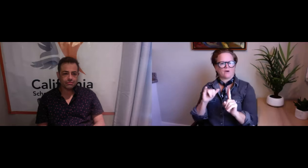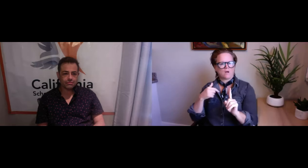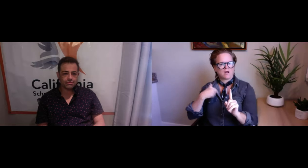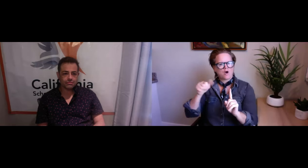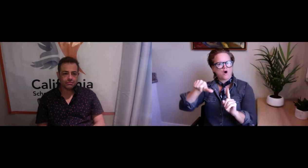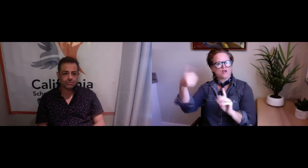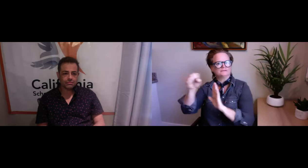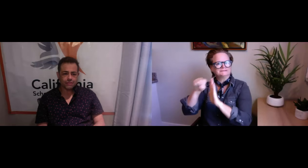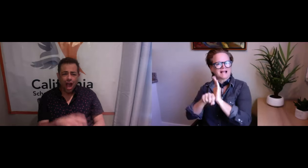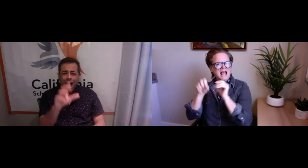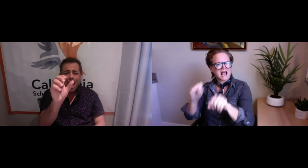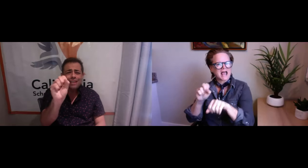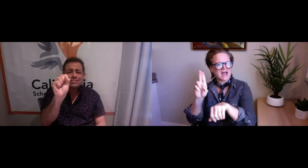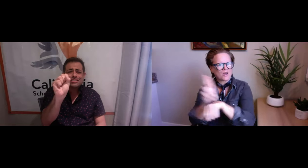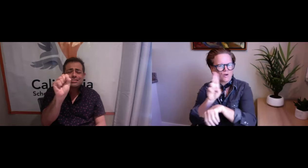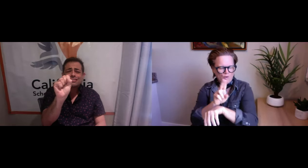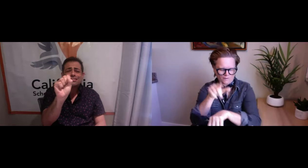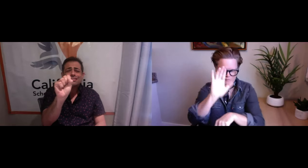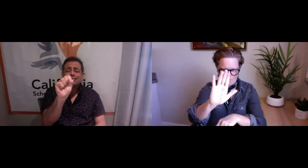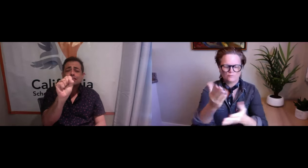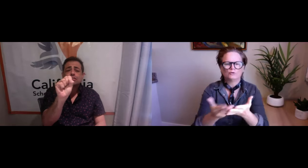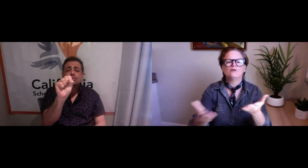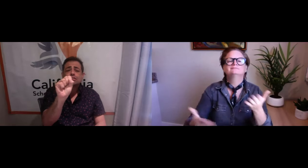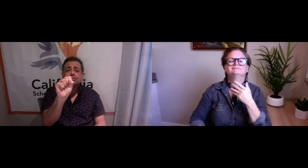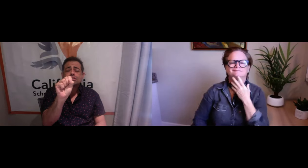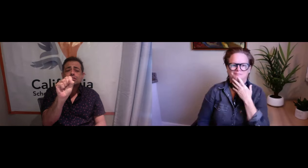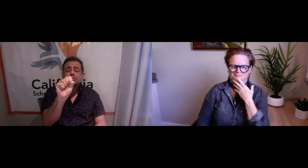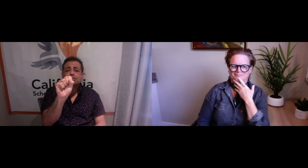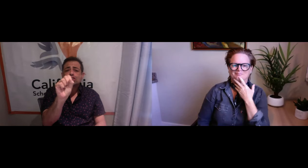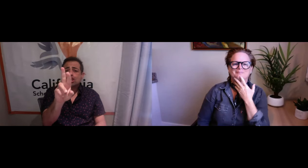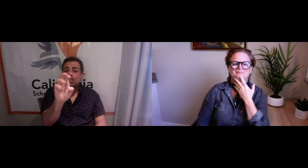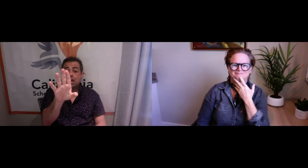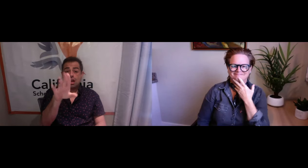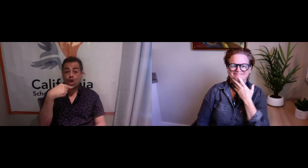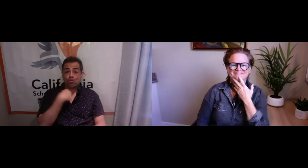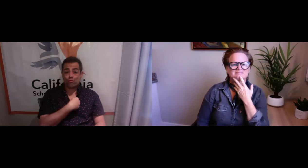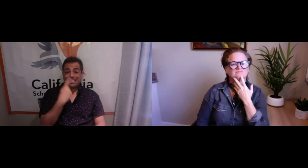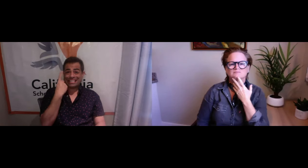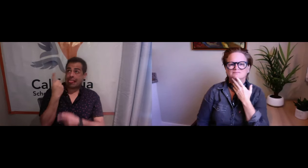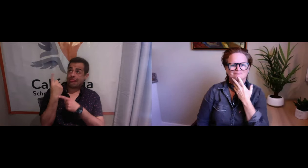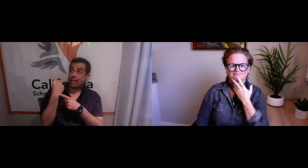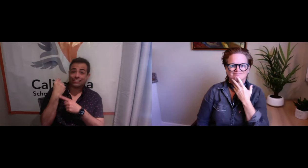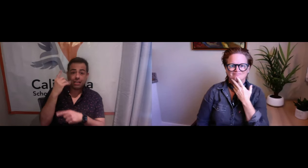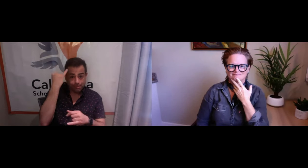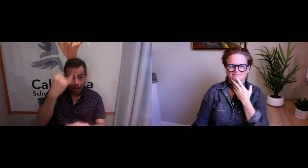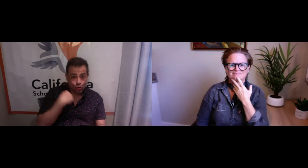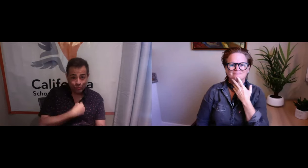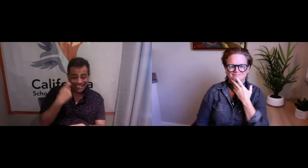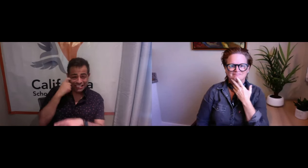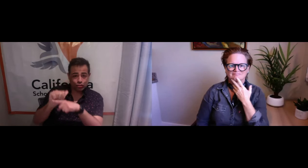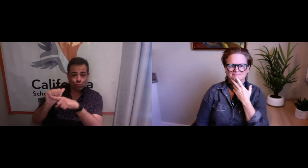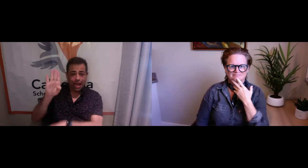their own classrooms outside of California, other states, other countries? Can we use these resources? Sure.